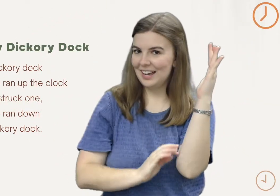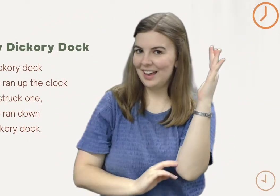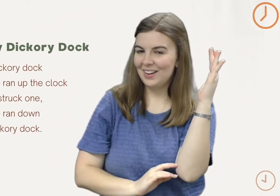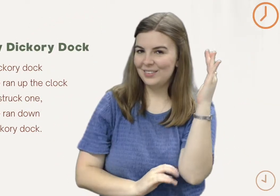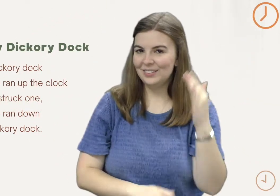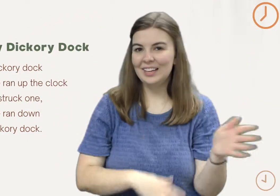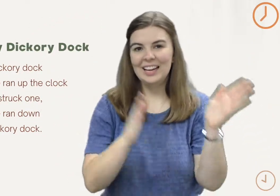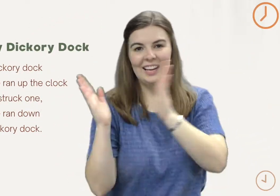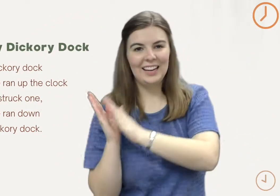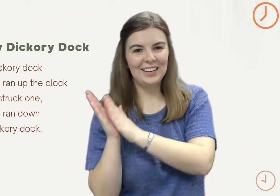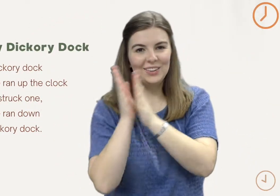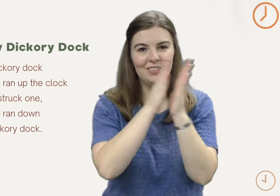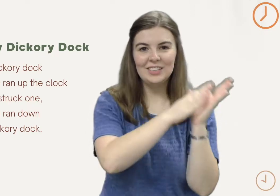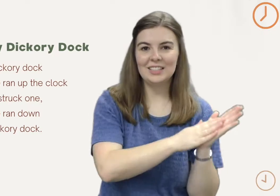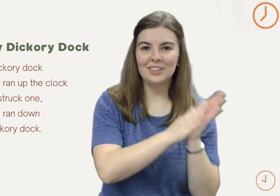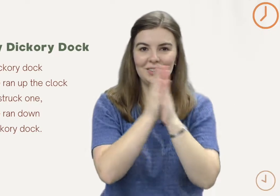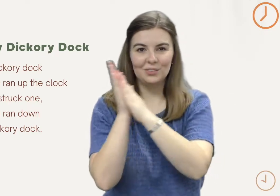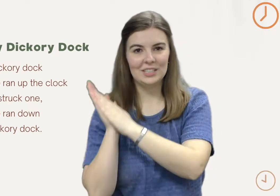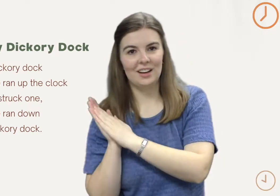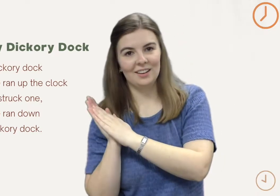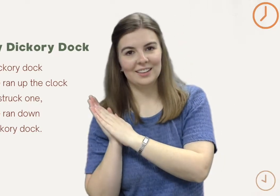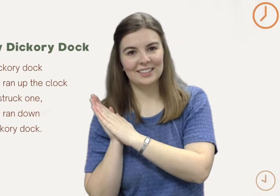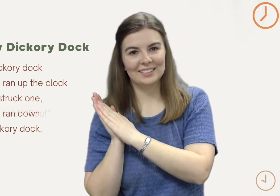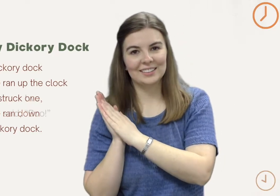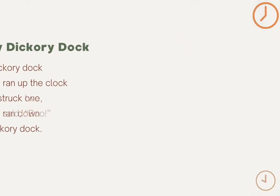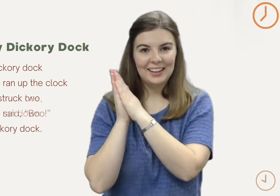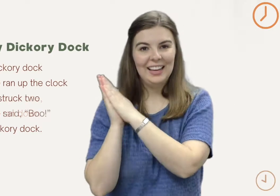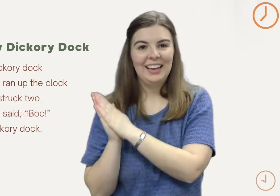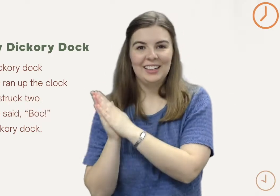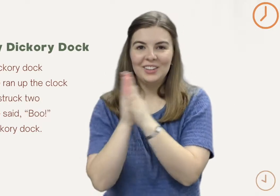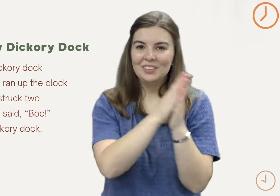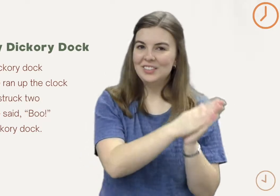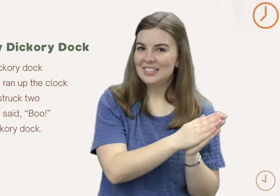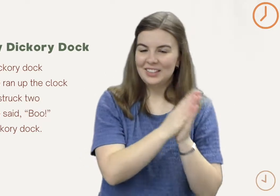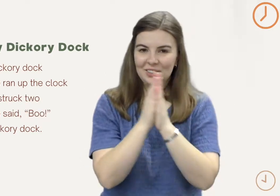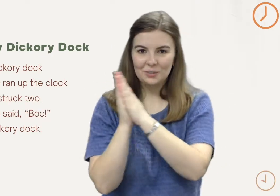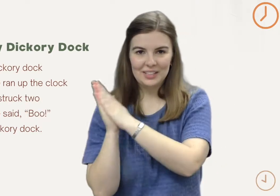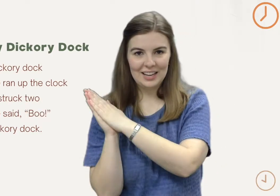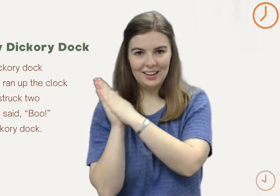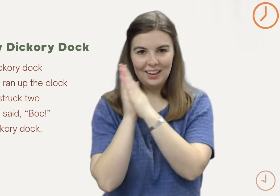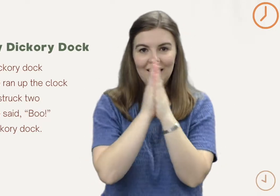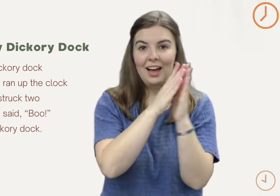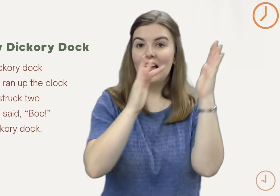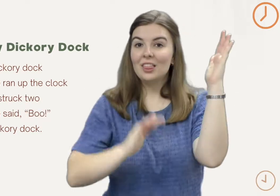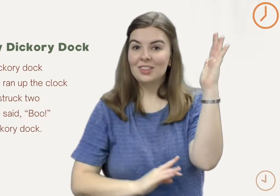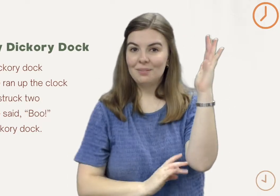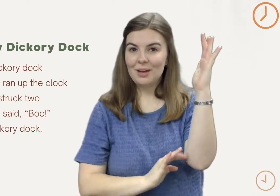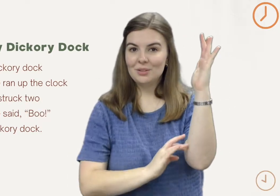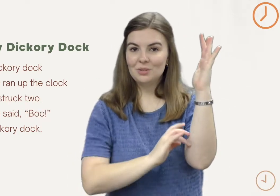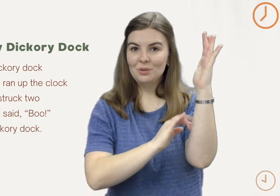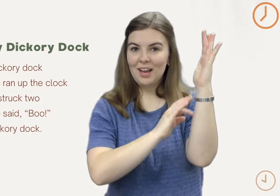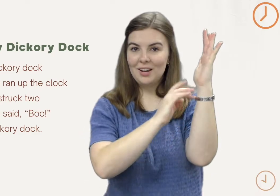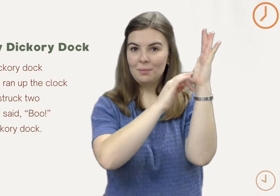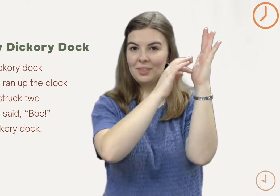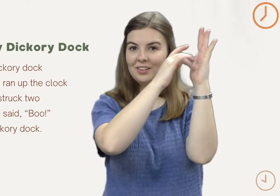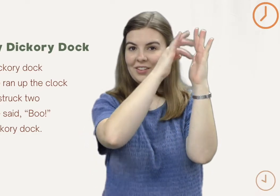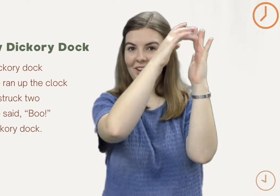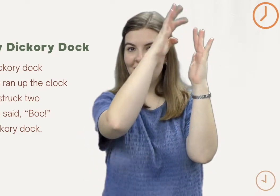down. Hickory Dickory Dock. Hickory Dickory Dock, the mouse ran up the clock.